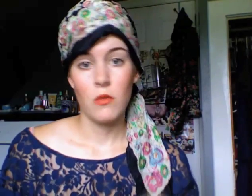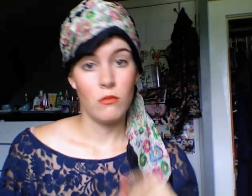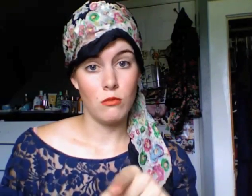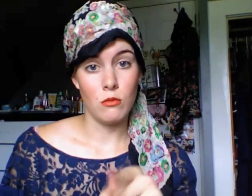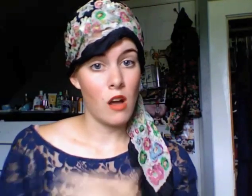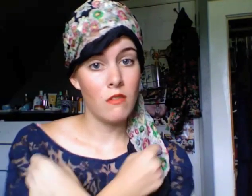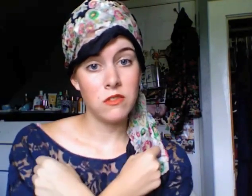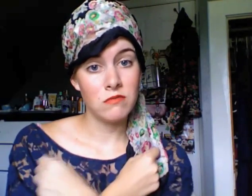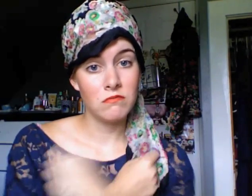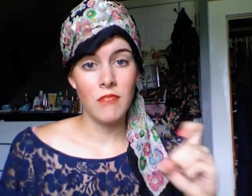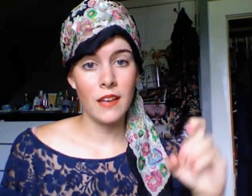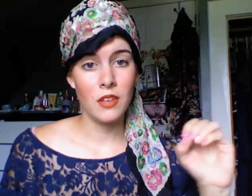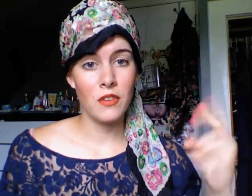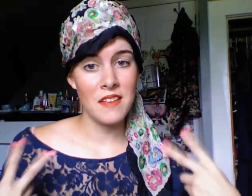You love X over N.